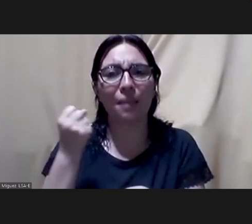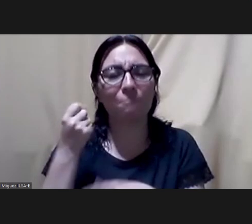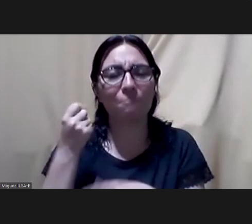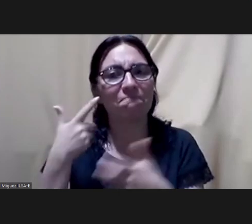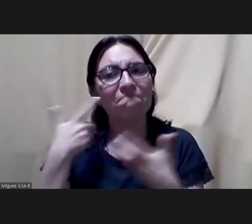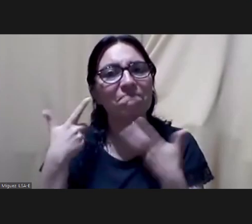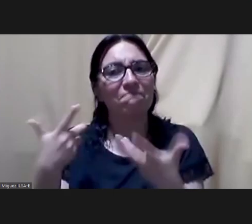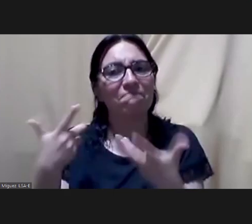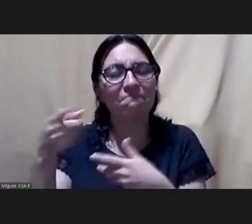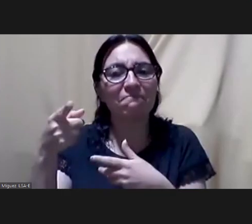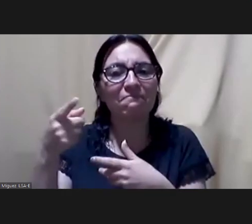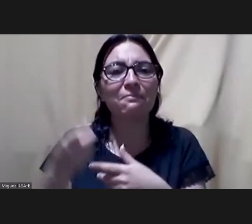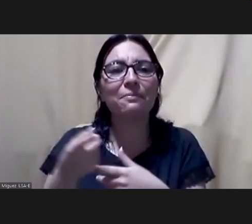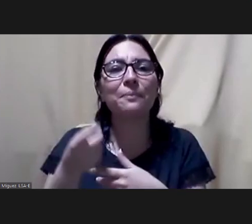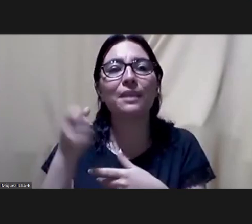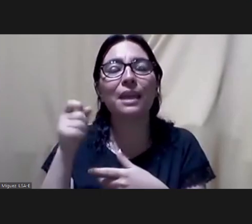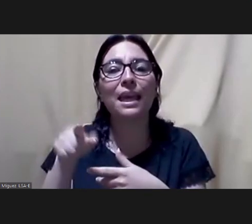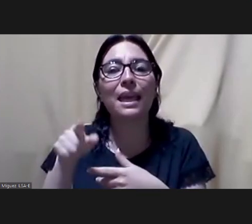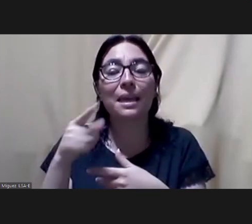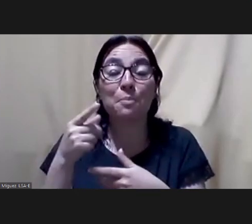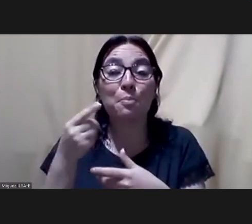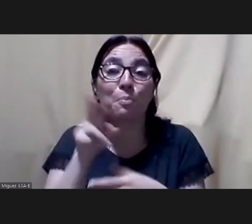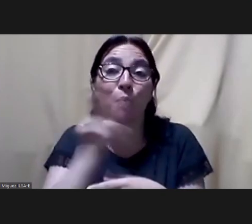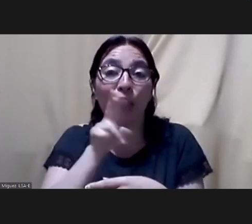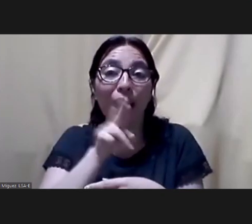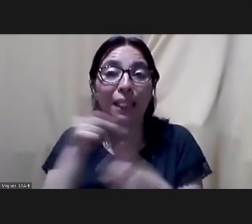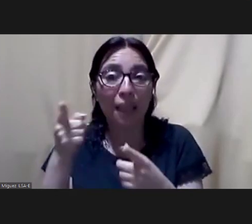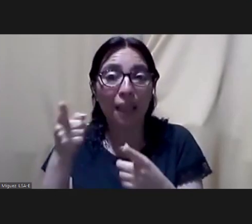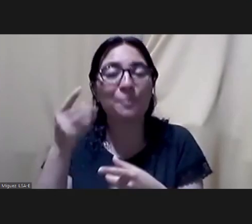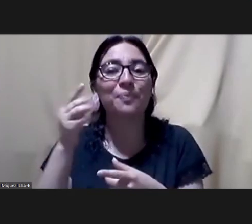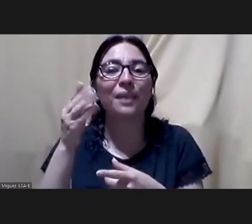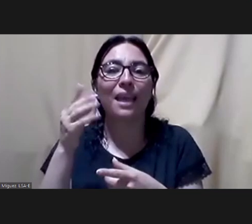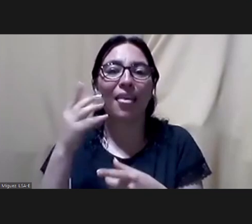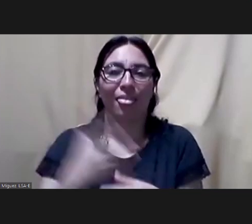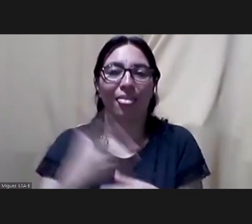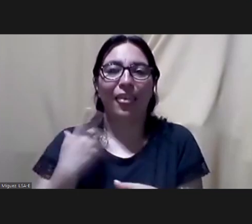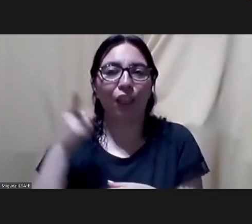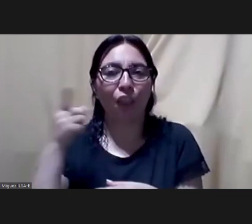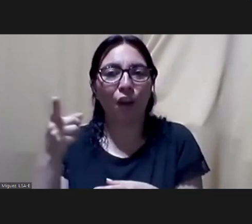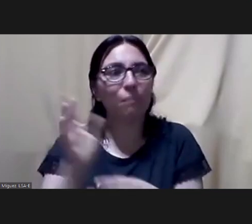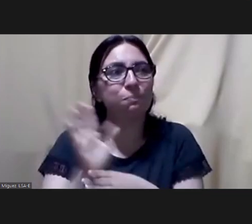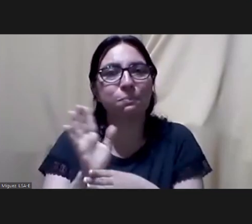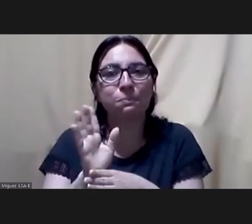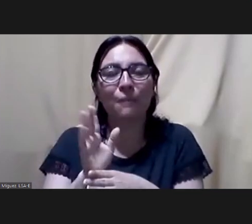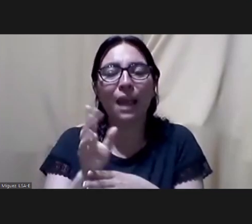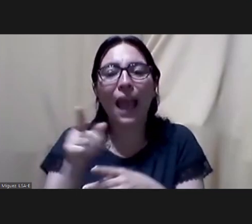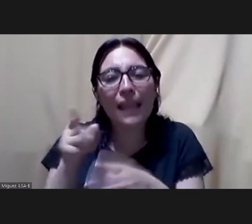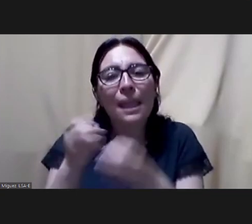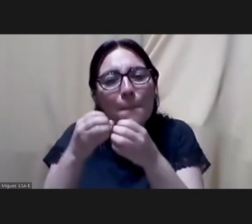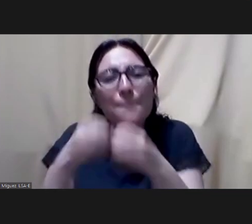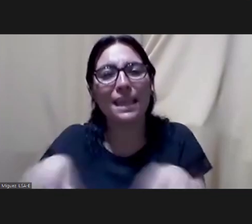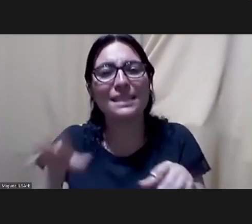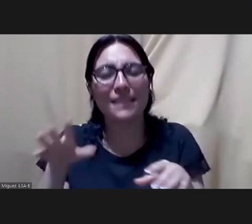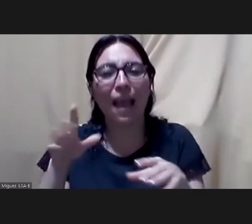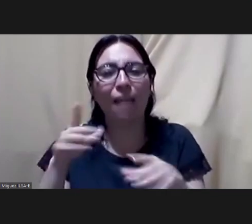to point that out and point that out that point out that cecilia barronuevo is the leader of these projects because i believe that this is